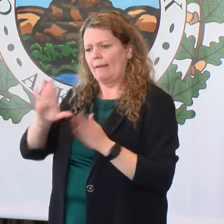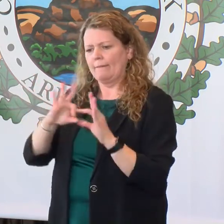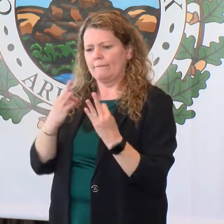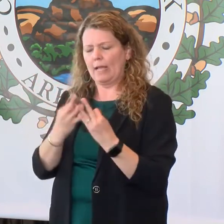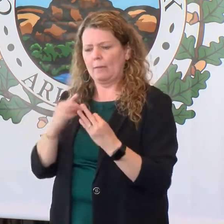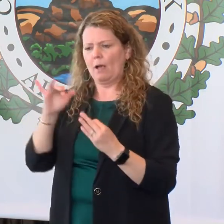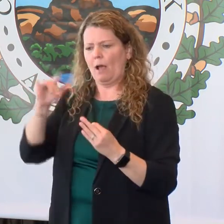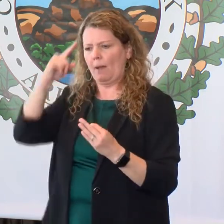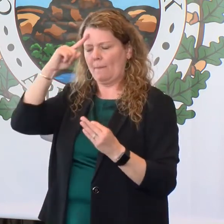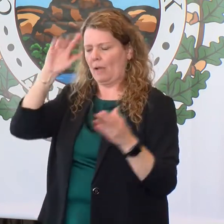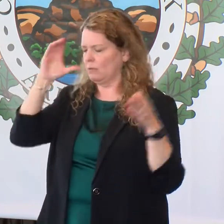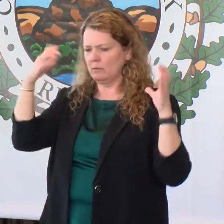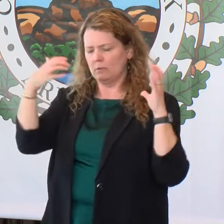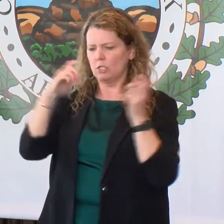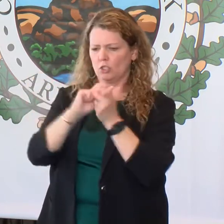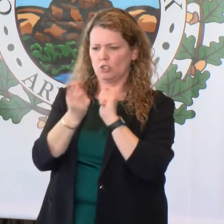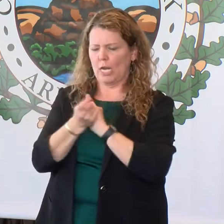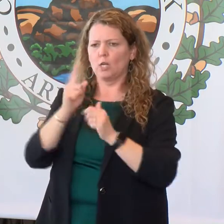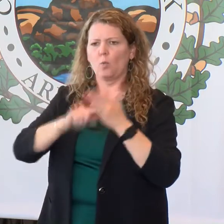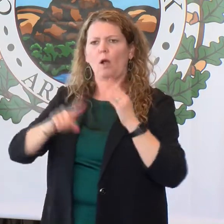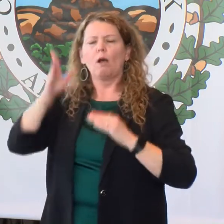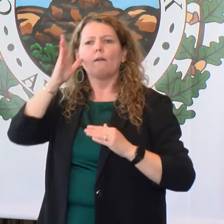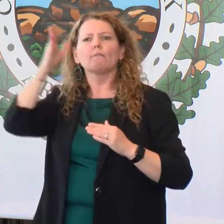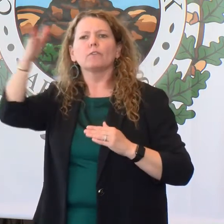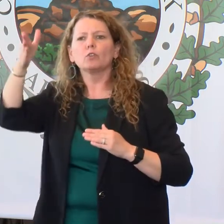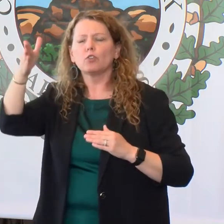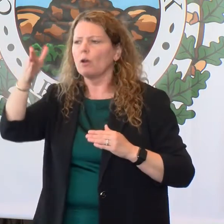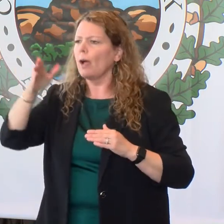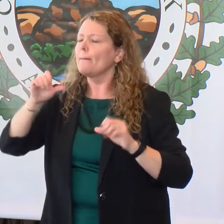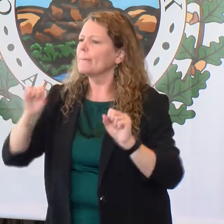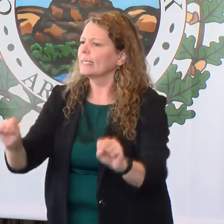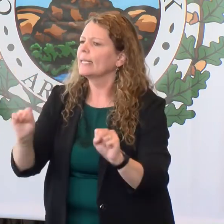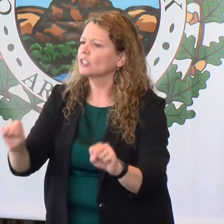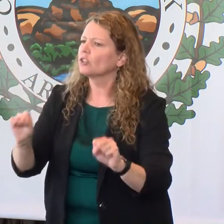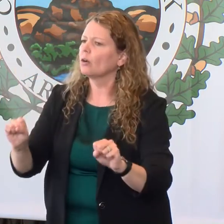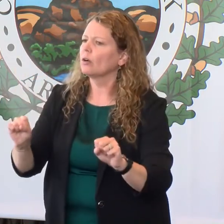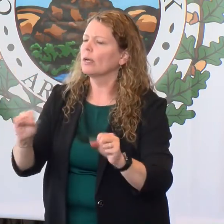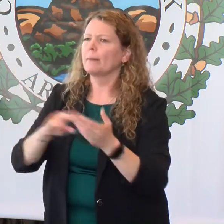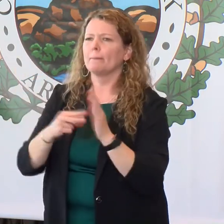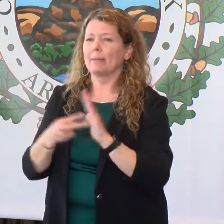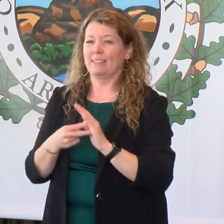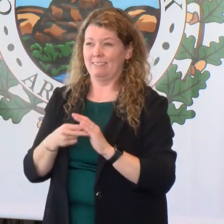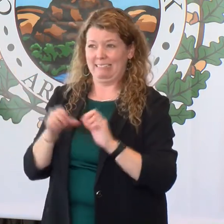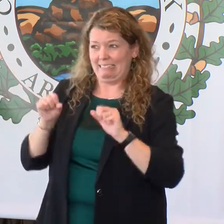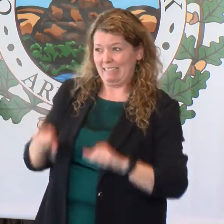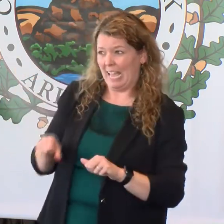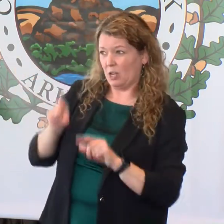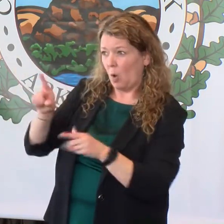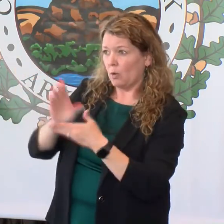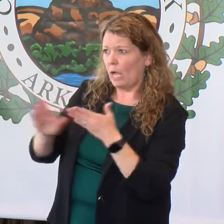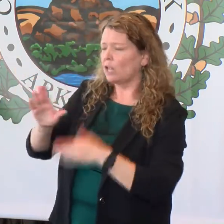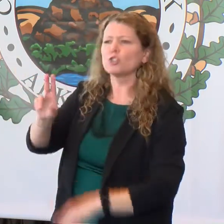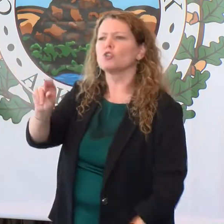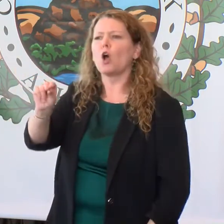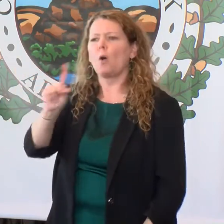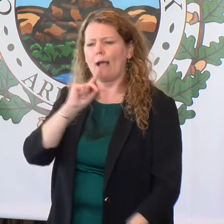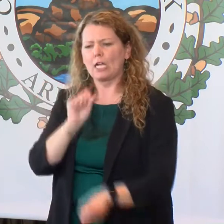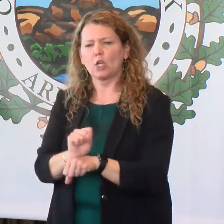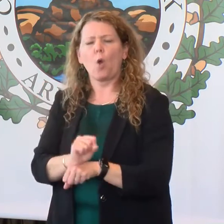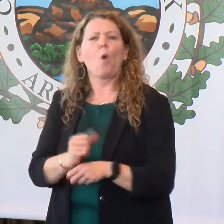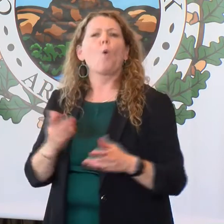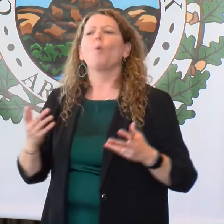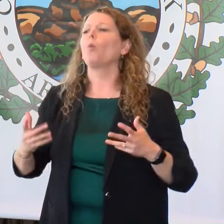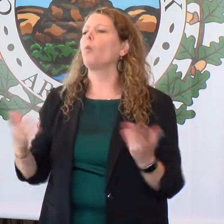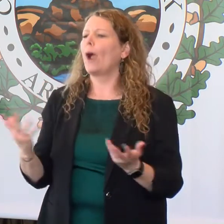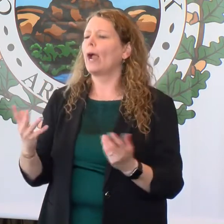families about what their children's futures are going to be. That it's not the question of whether they will go to college, but really what